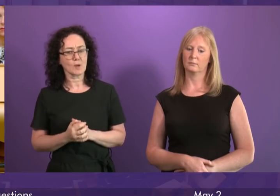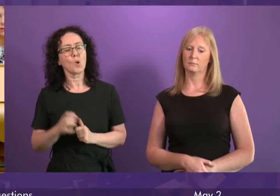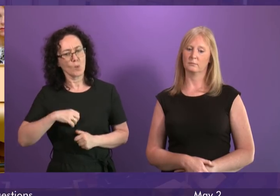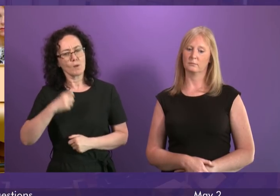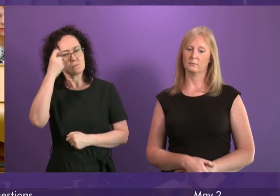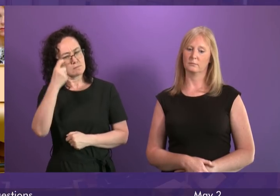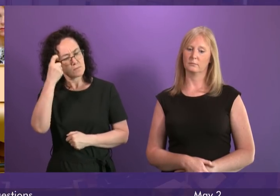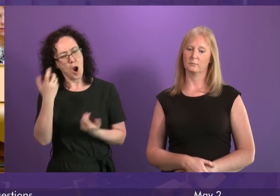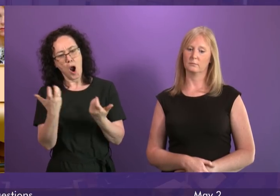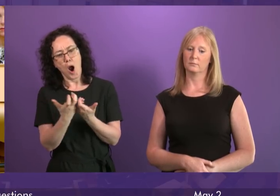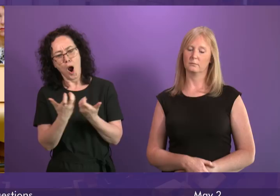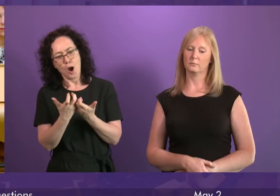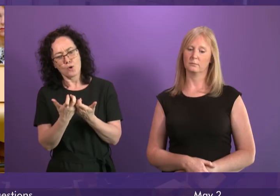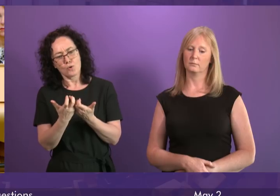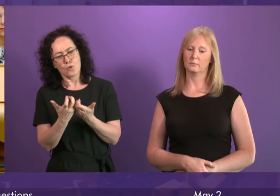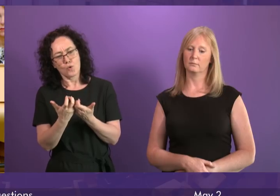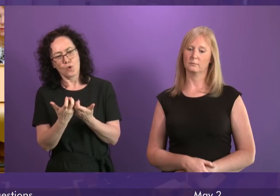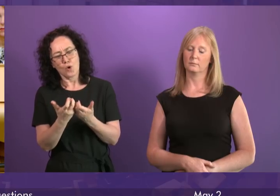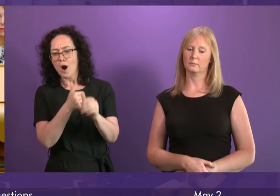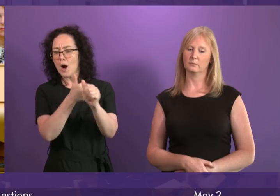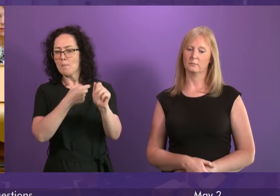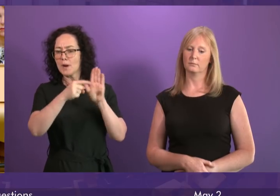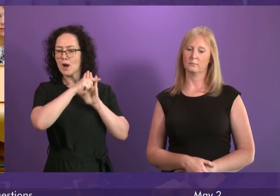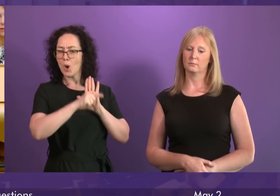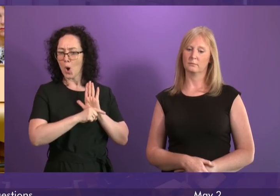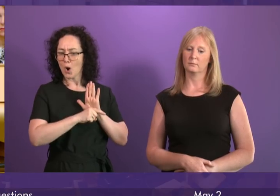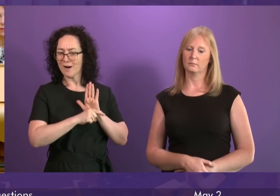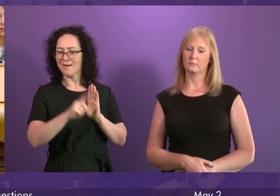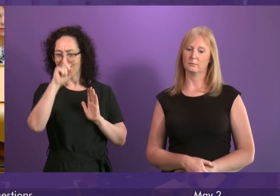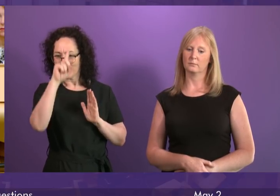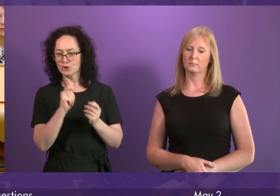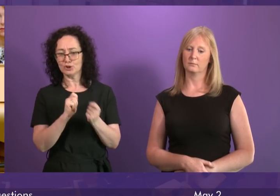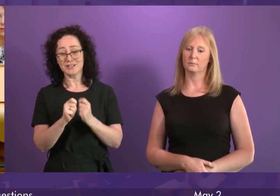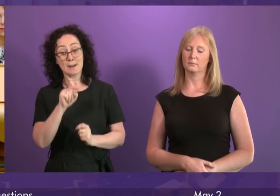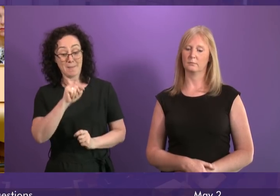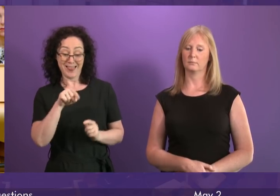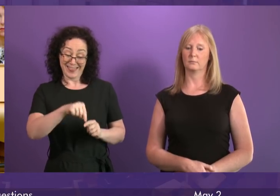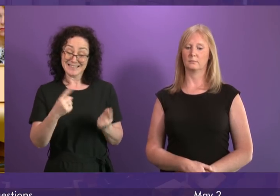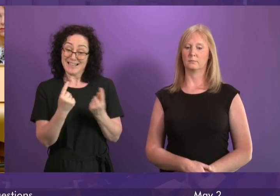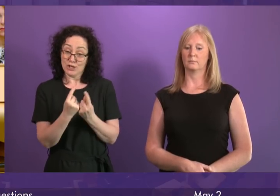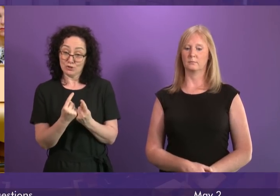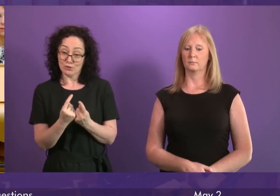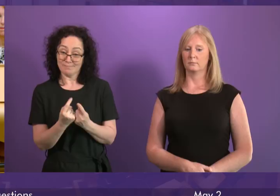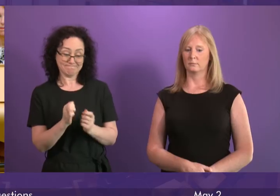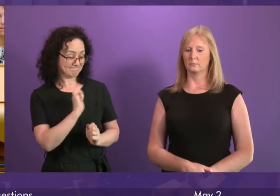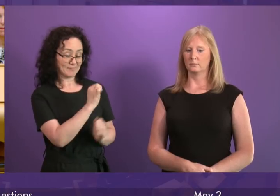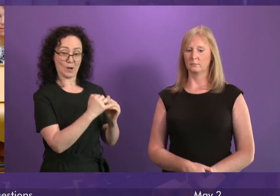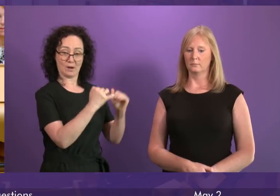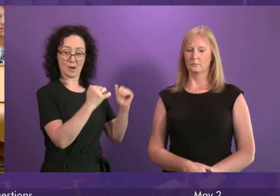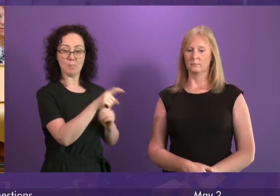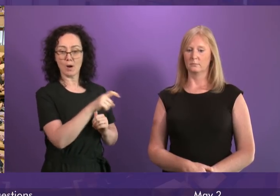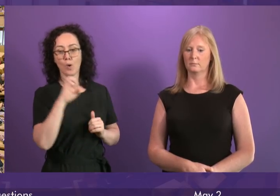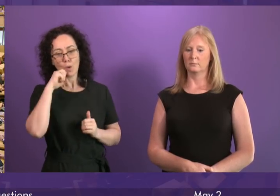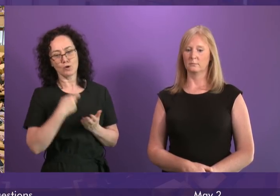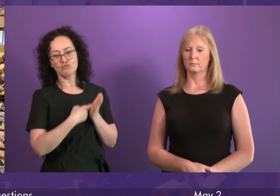whether any changes are required to company law, which is, of course, reserved. And if necessary, we will communicate these suggested changes to the UK government.